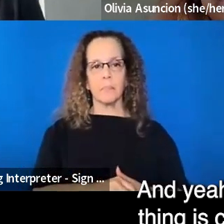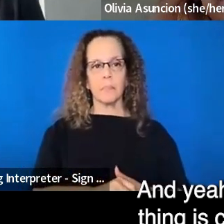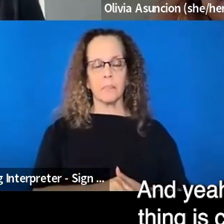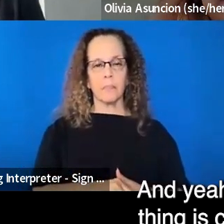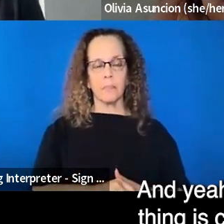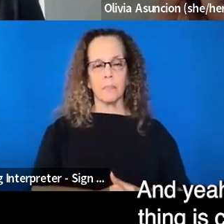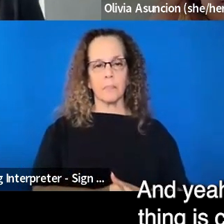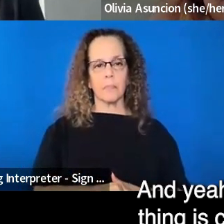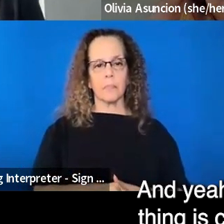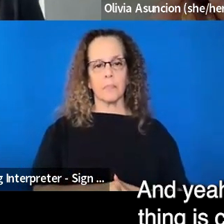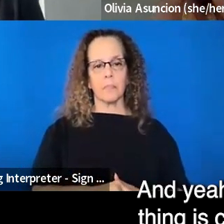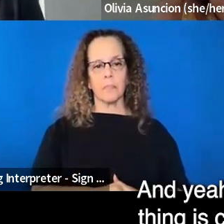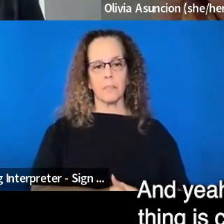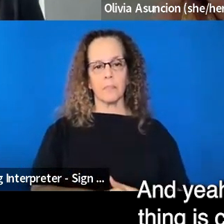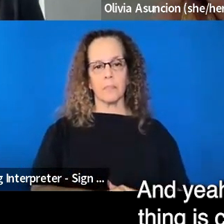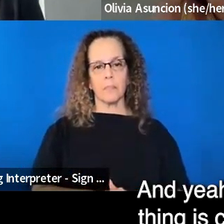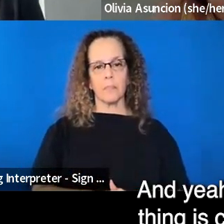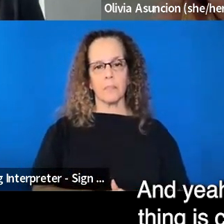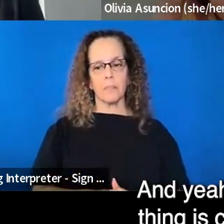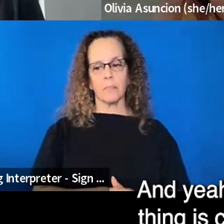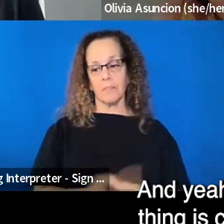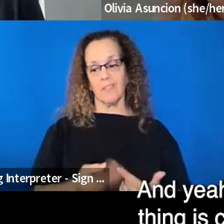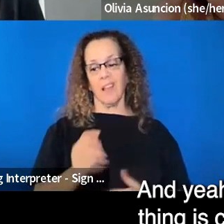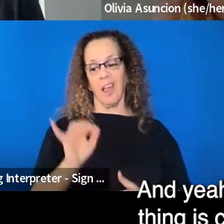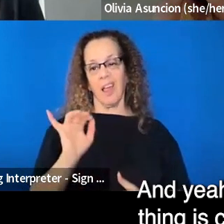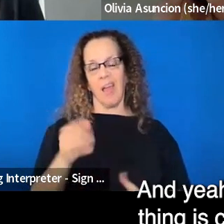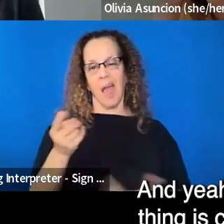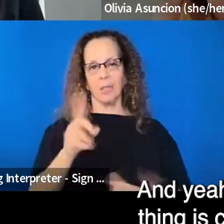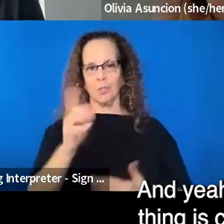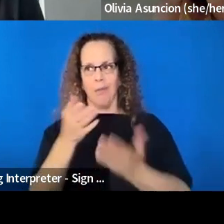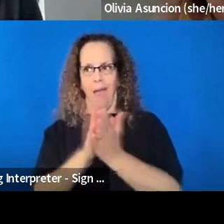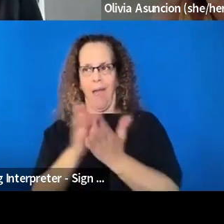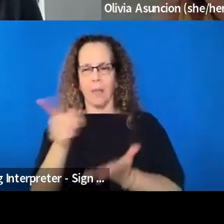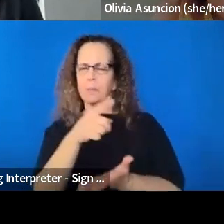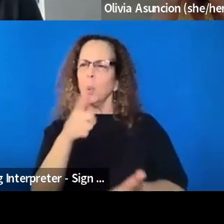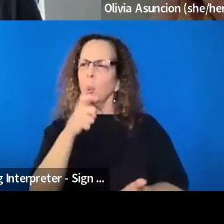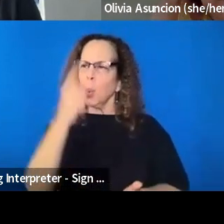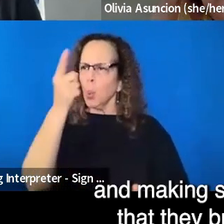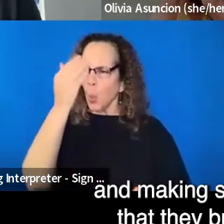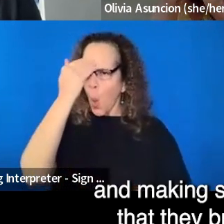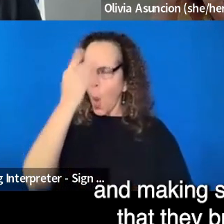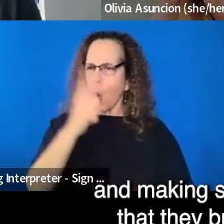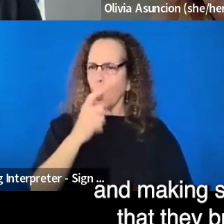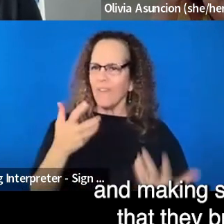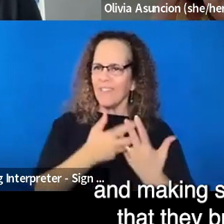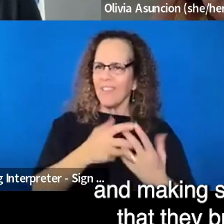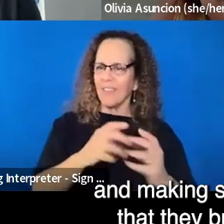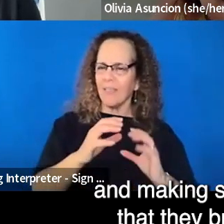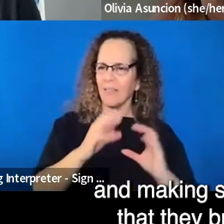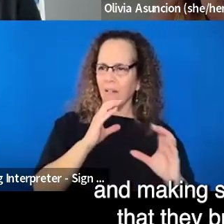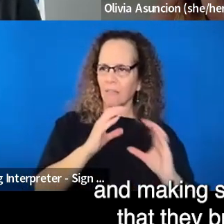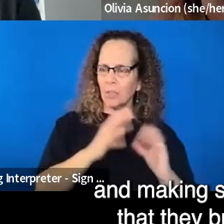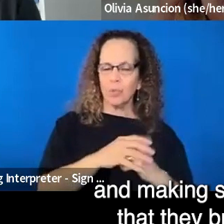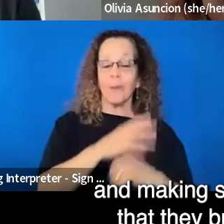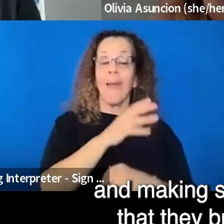And, um, yeah, another big thing is, um, compensation and making sure that,